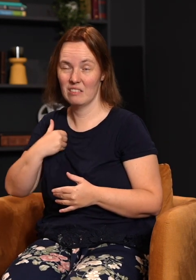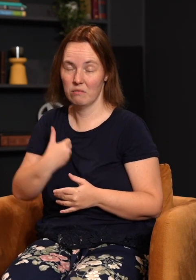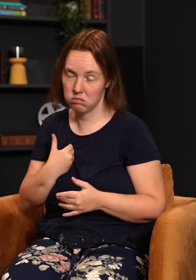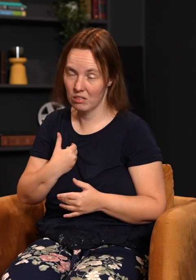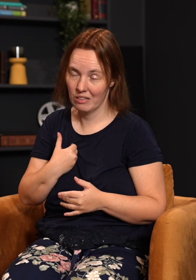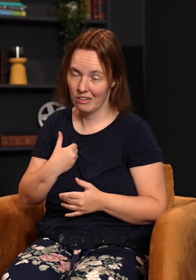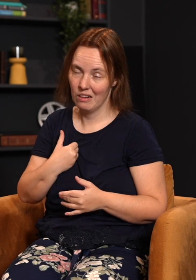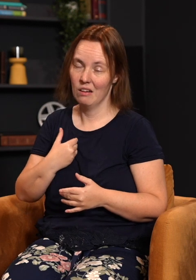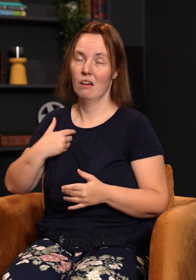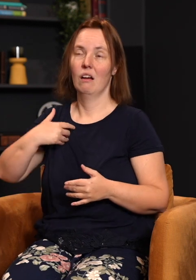Now, okay.